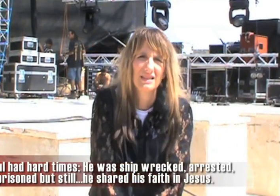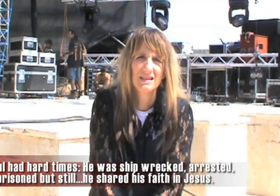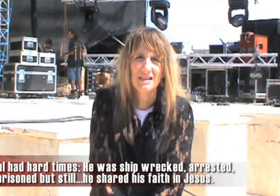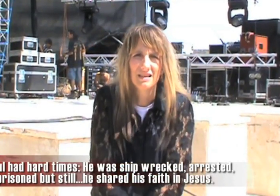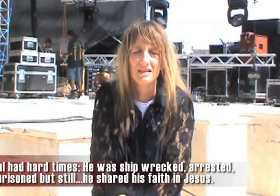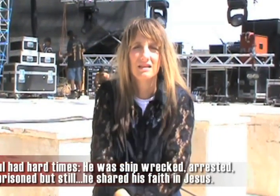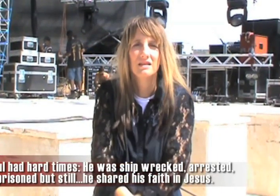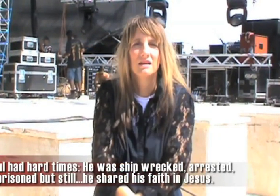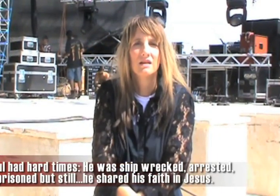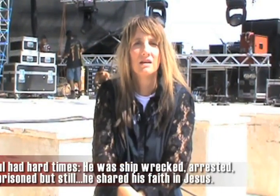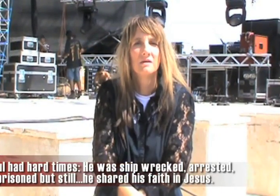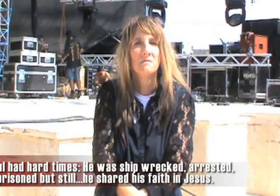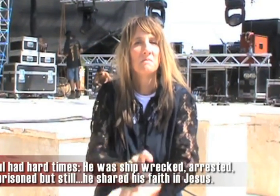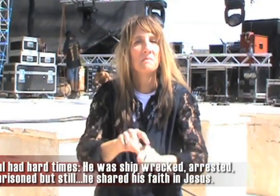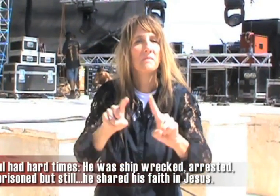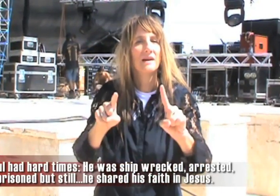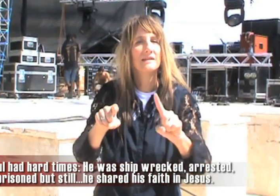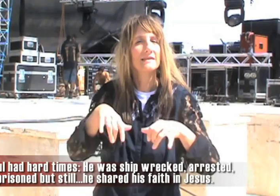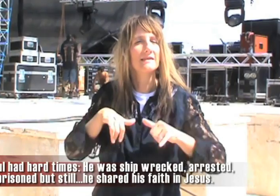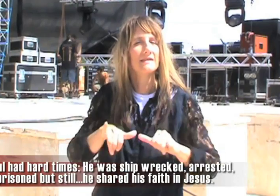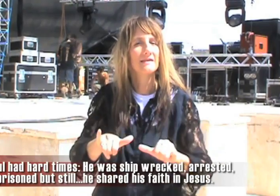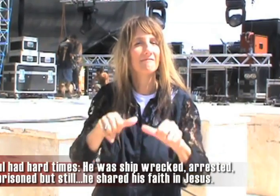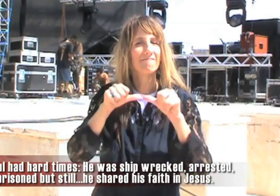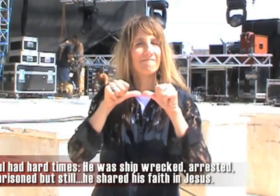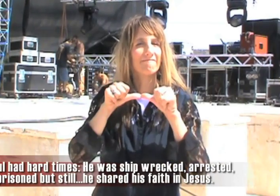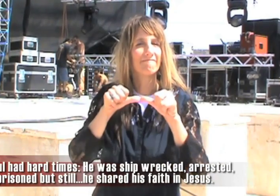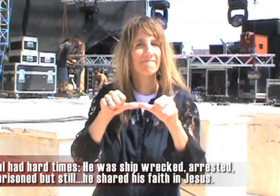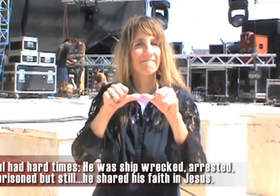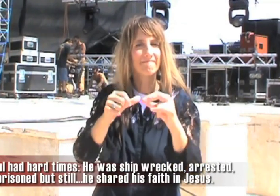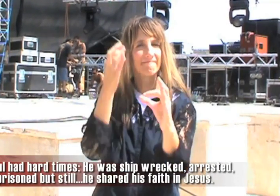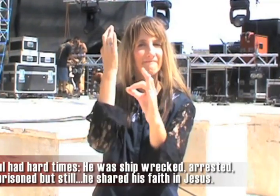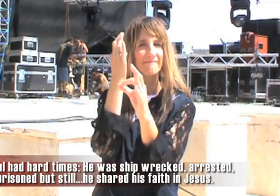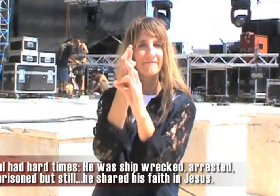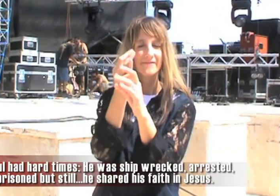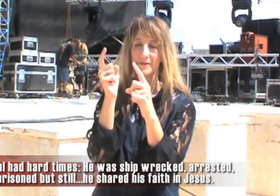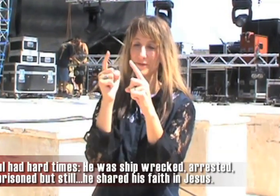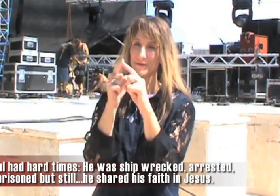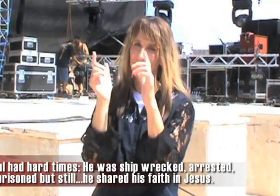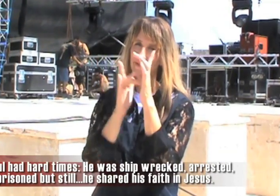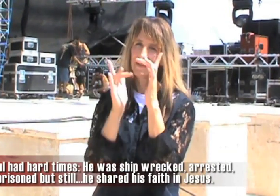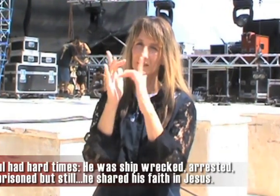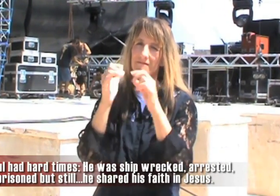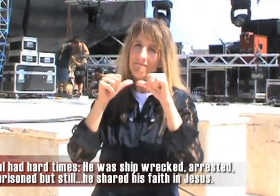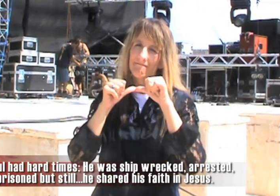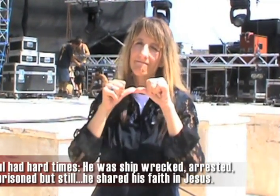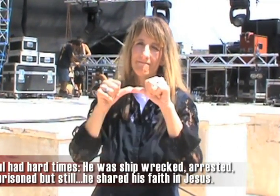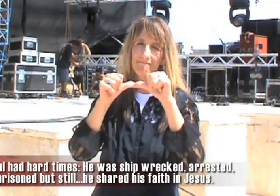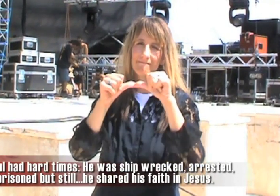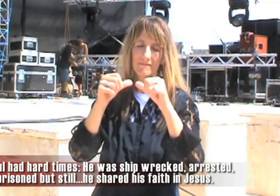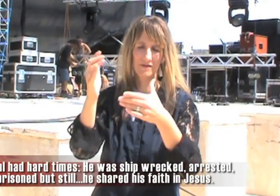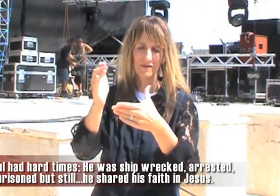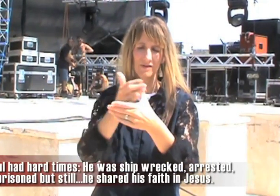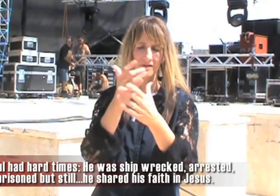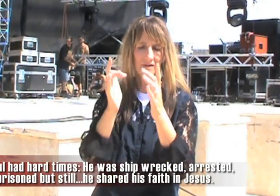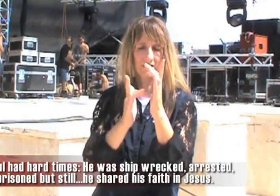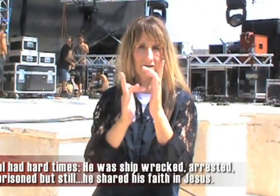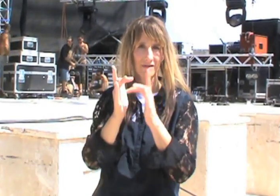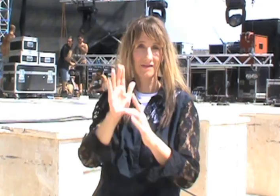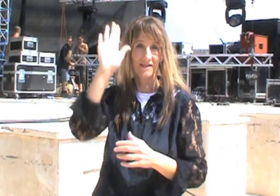He had all kinds of challenges with chains upon him, but he continued to share his faith, to share his